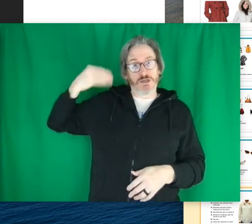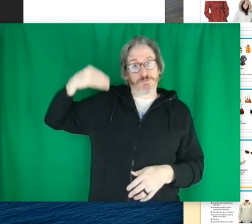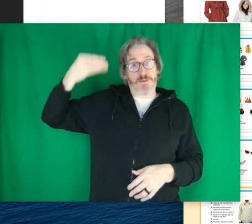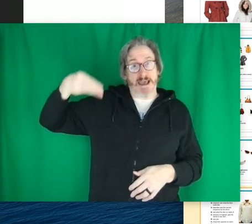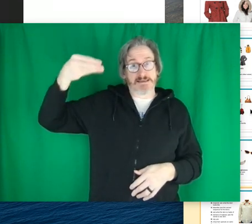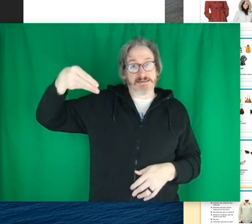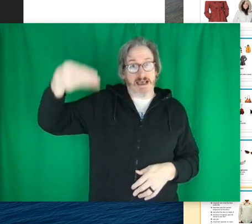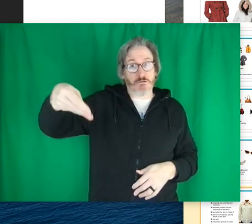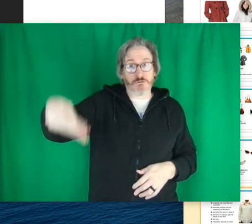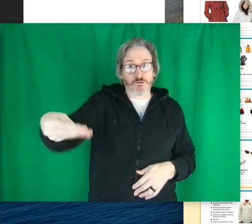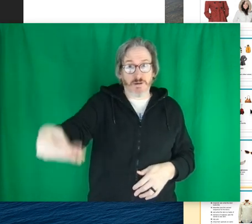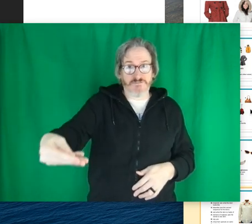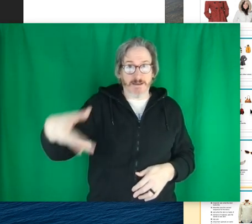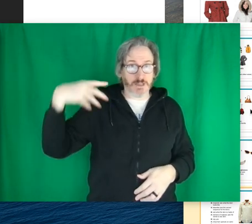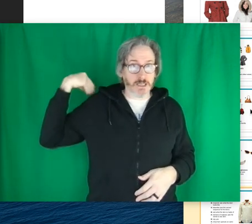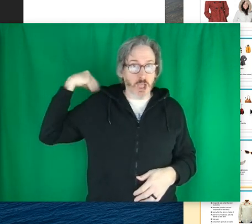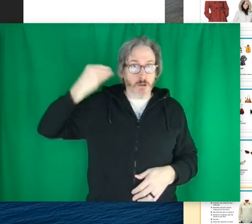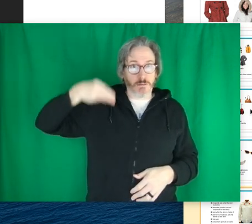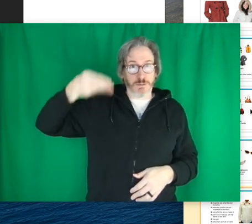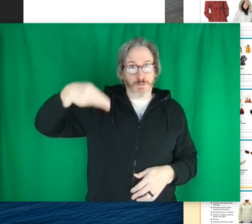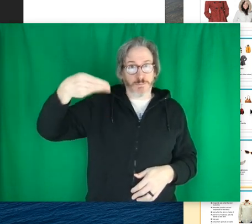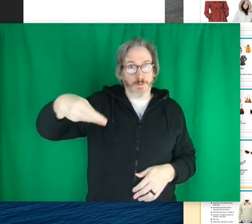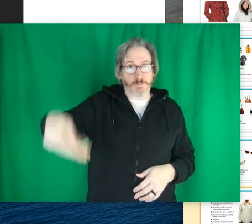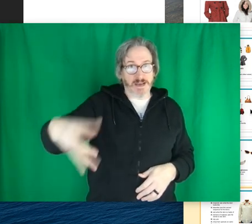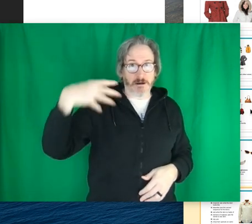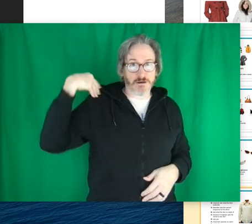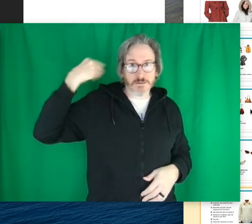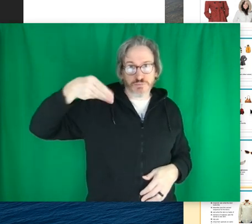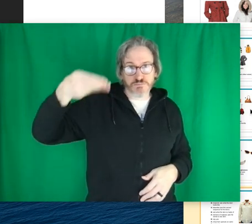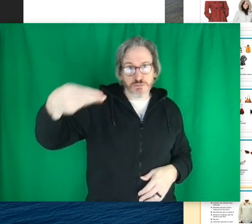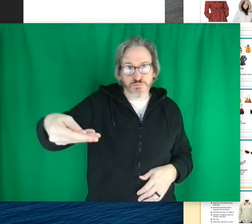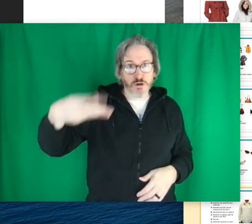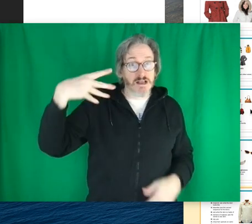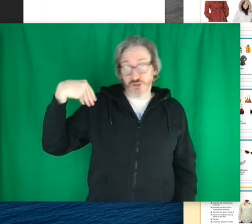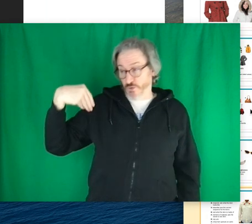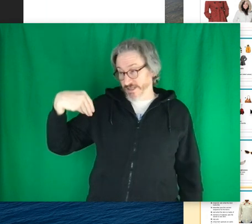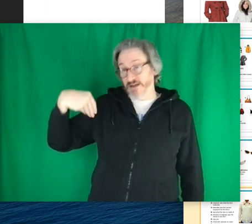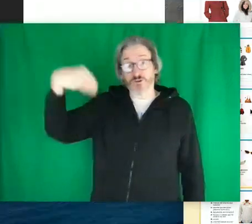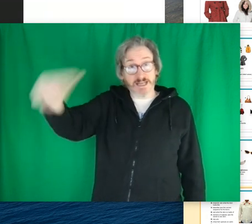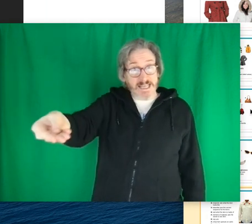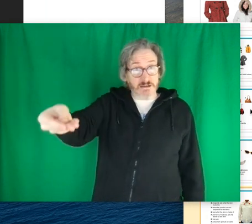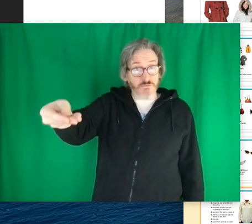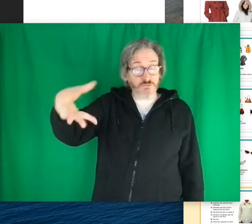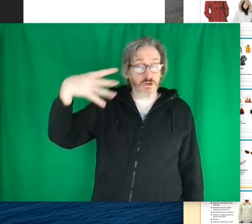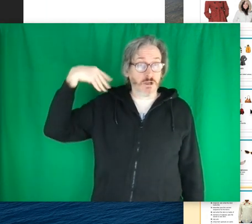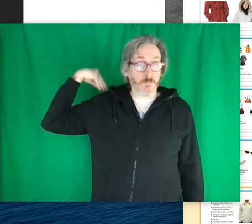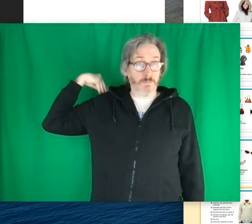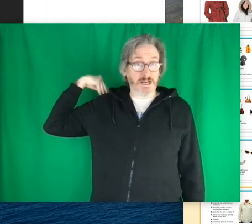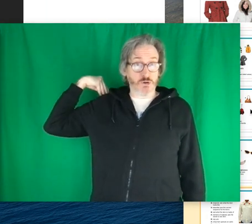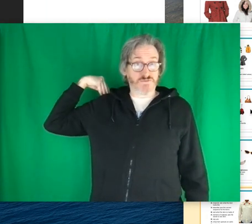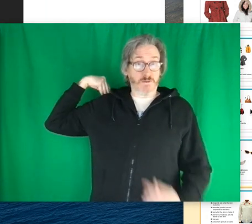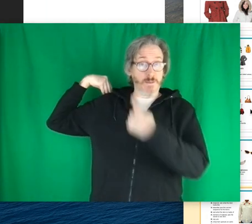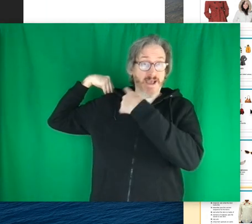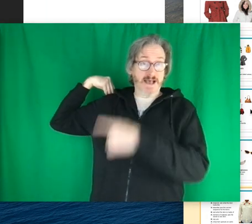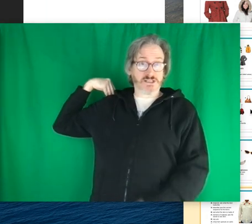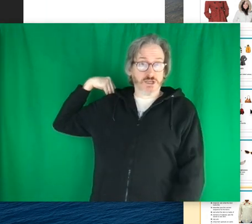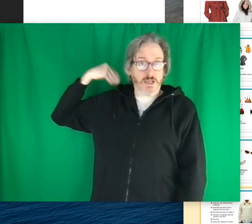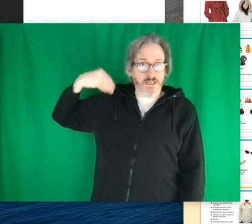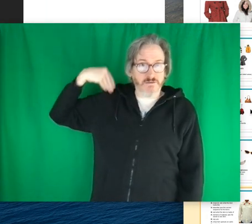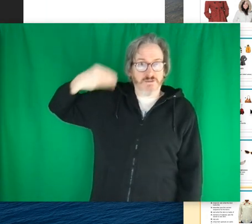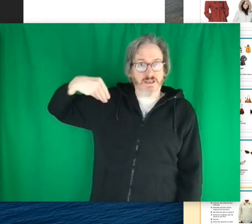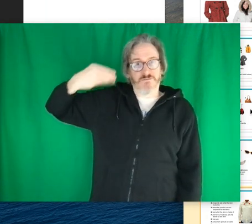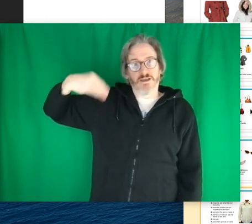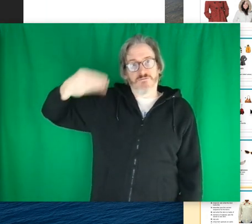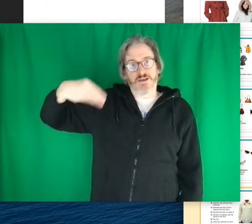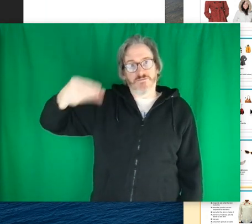it was passed down through my family. Inherited. So the sign for give. But it goes from the past.